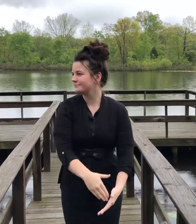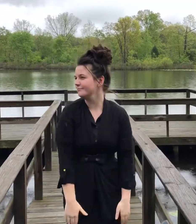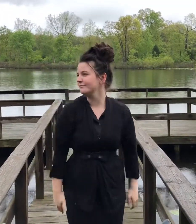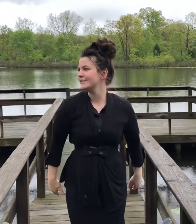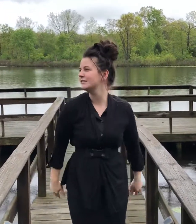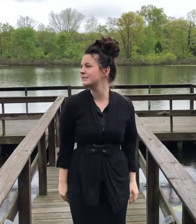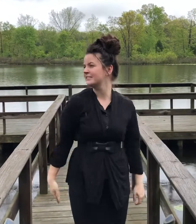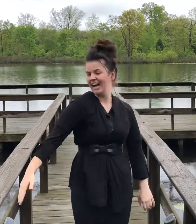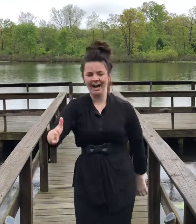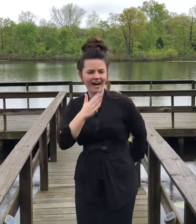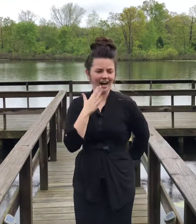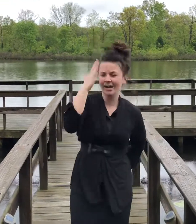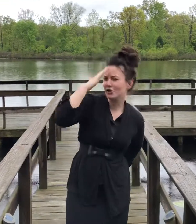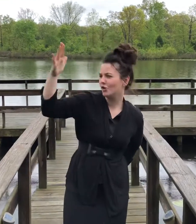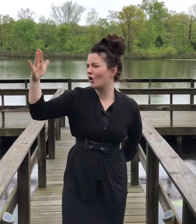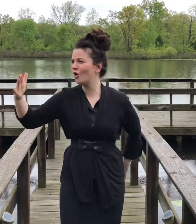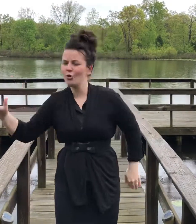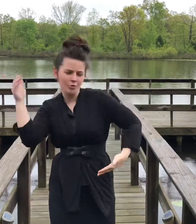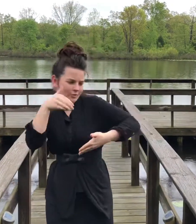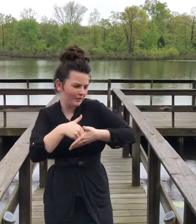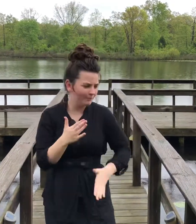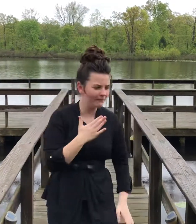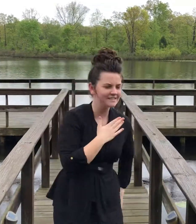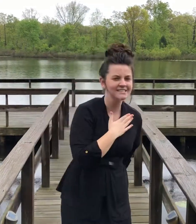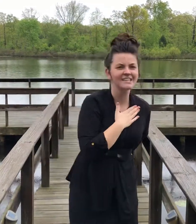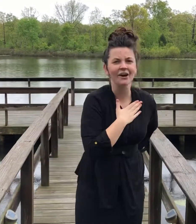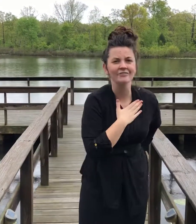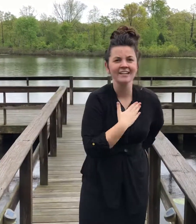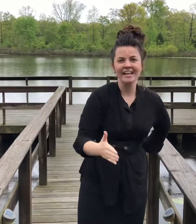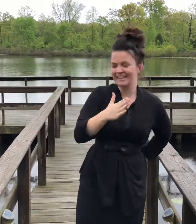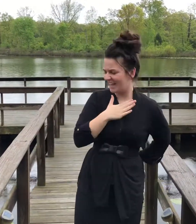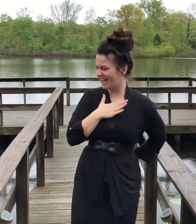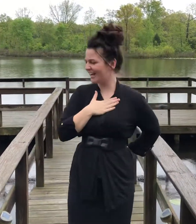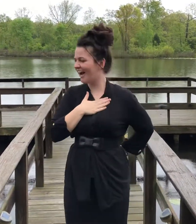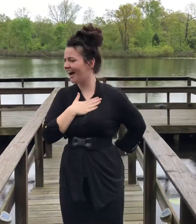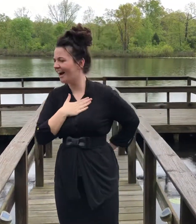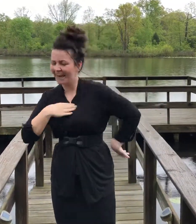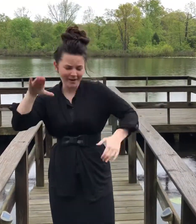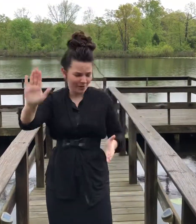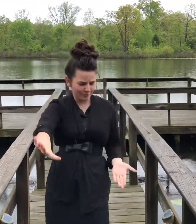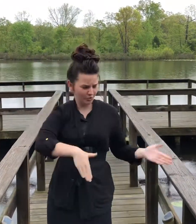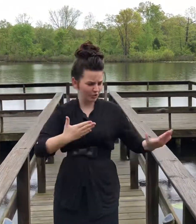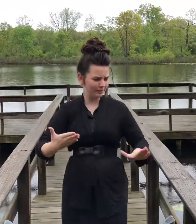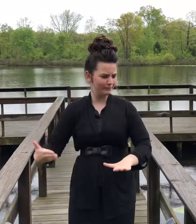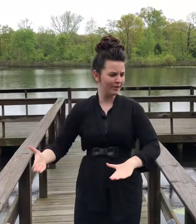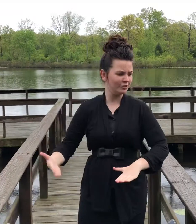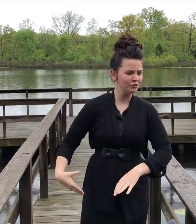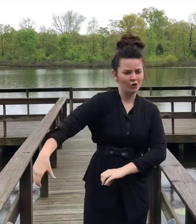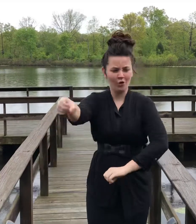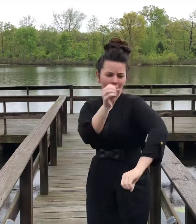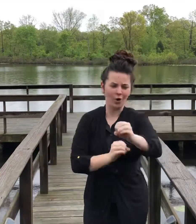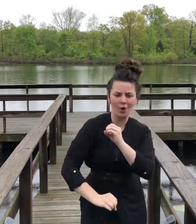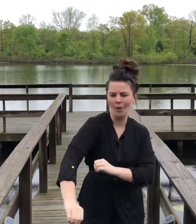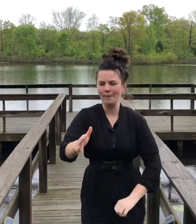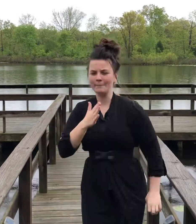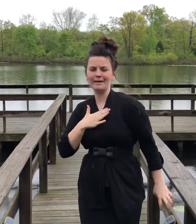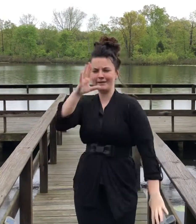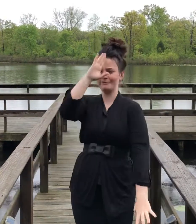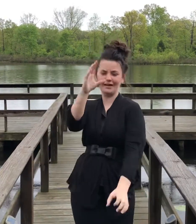I know within myself That I will surely perish Oh, but if I